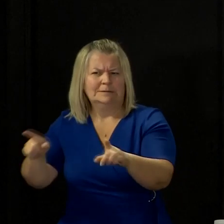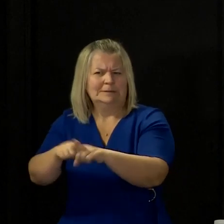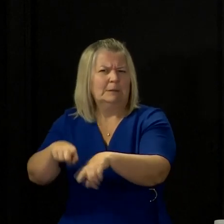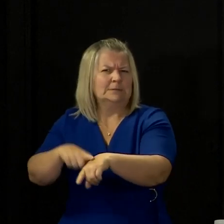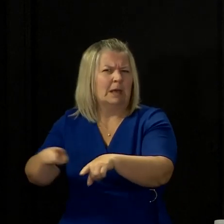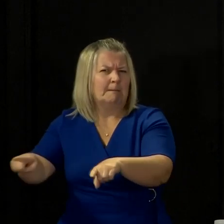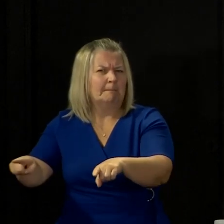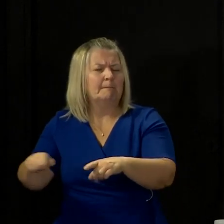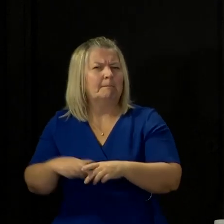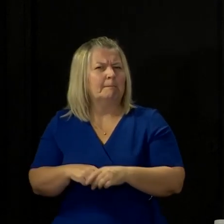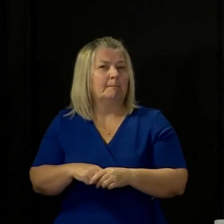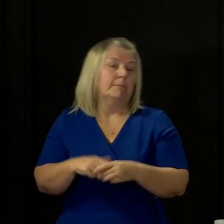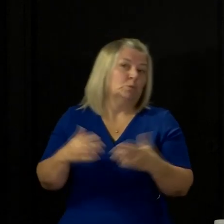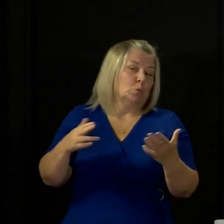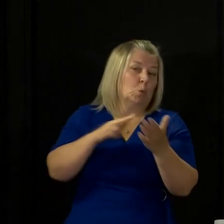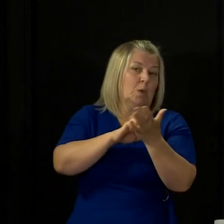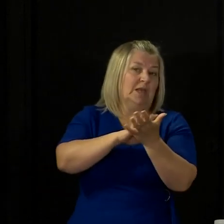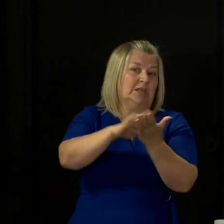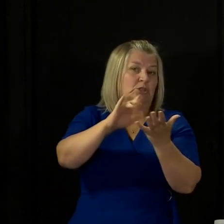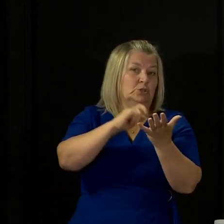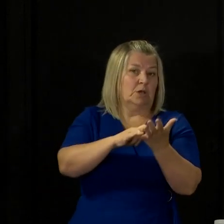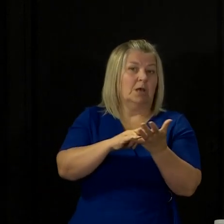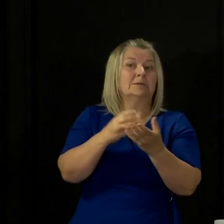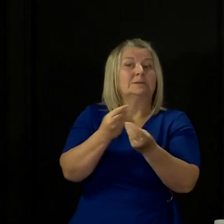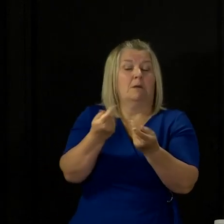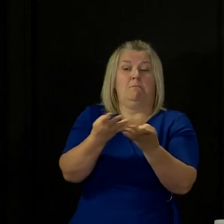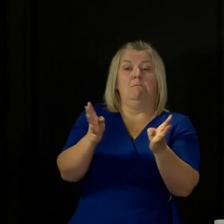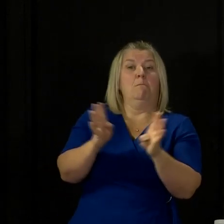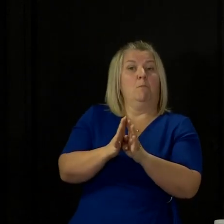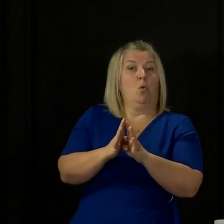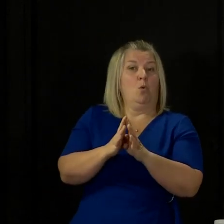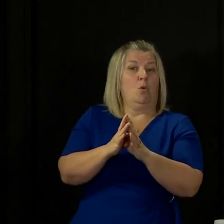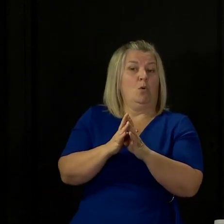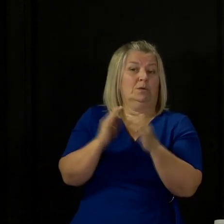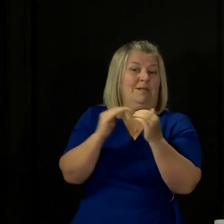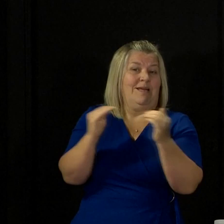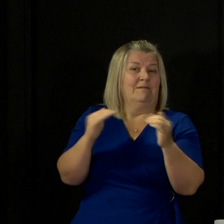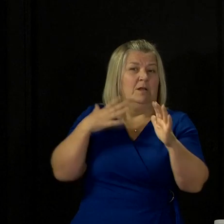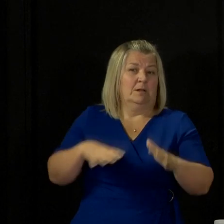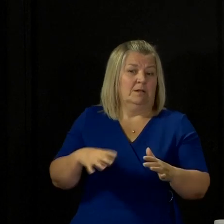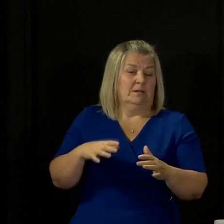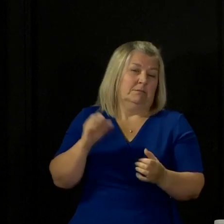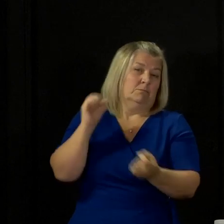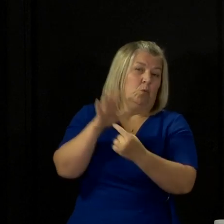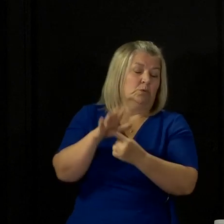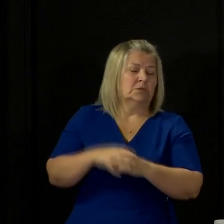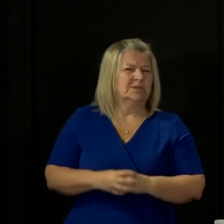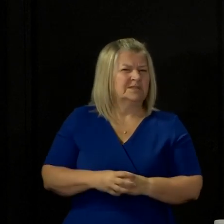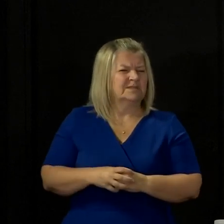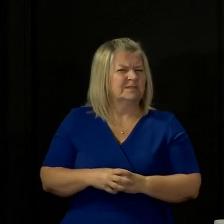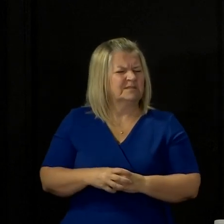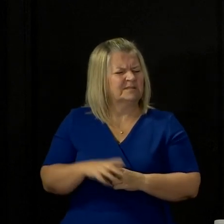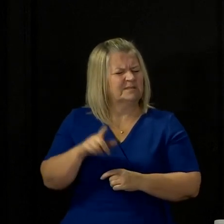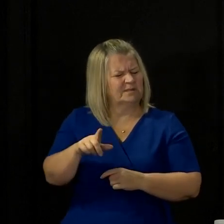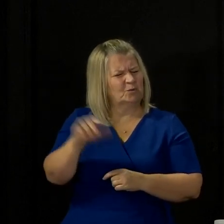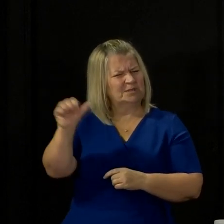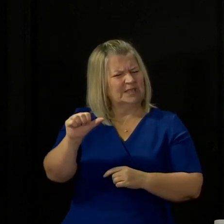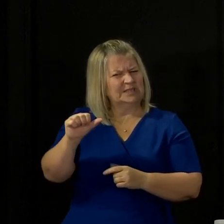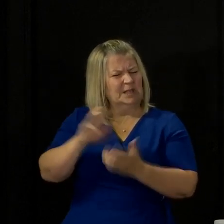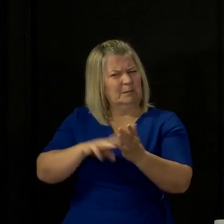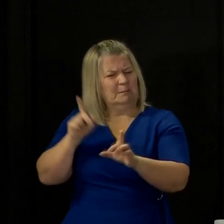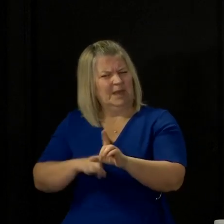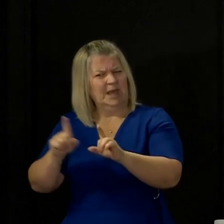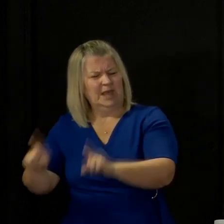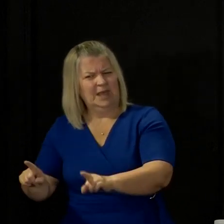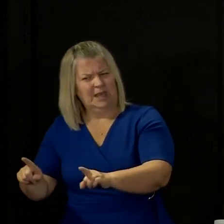Hence, some local NHS board-level prioritisation will be necessary. Now, Health Protection Scotland seemed to be saying on May 16th, health boards